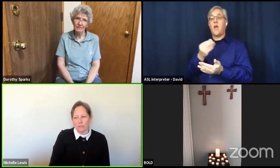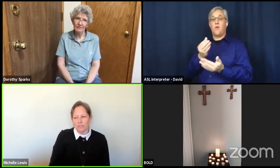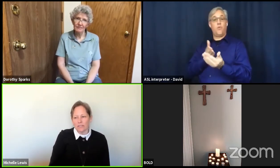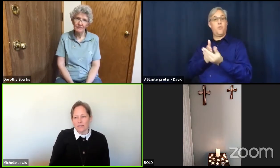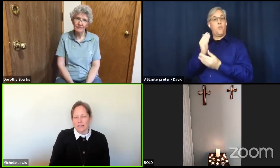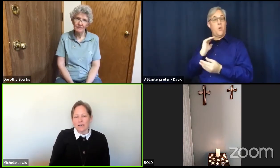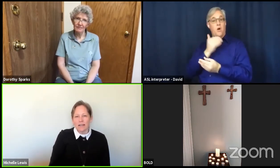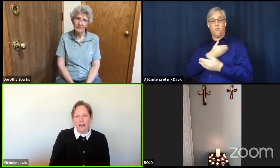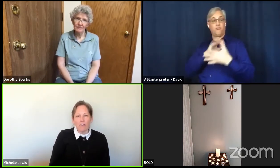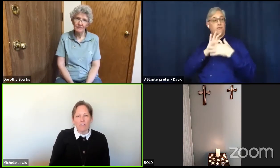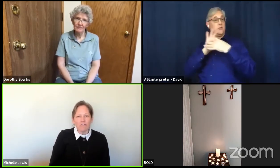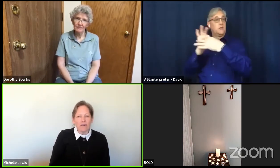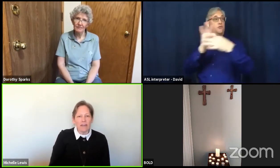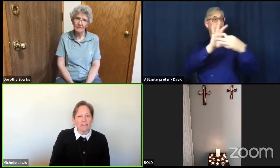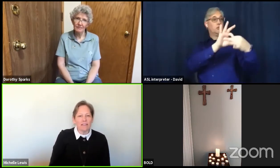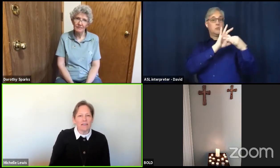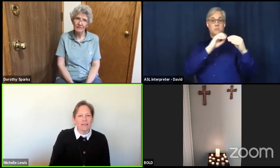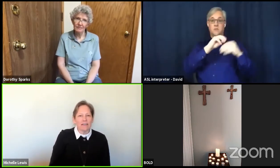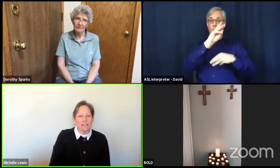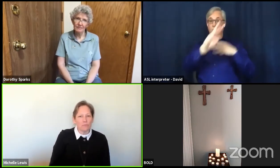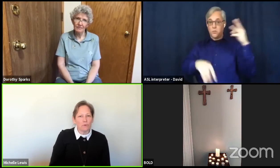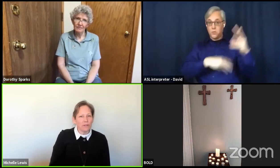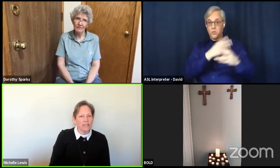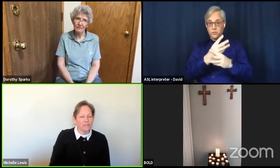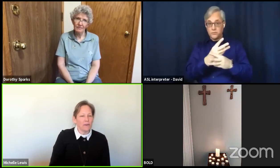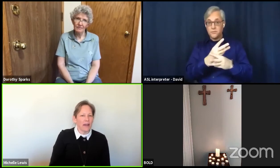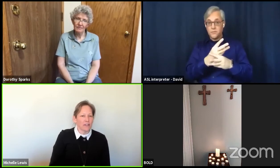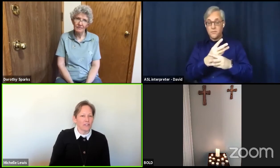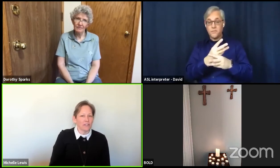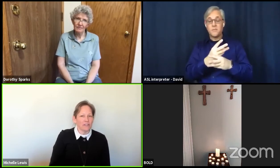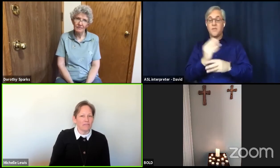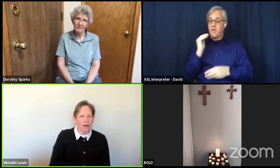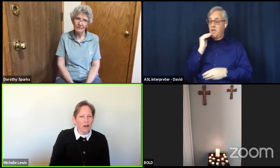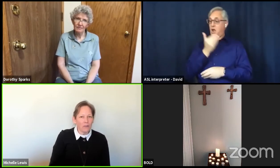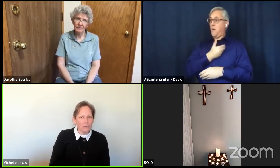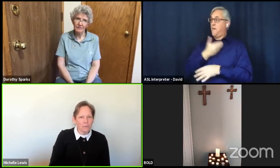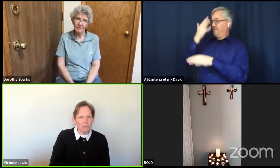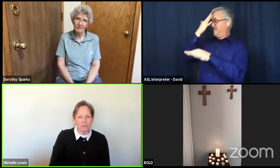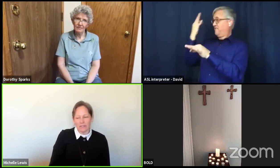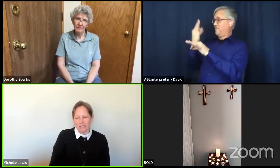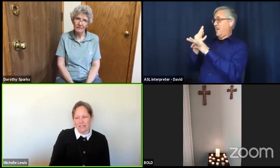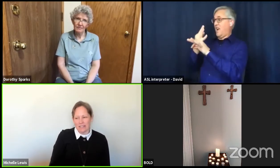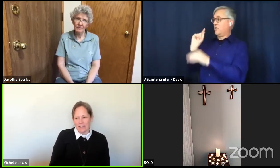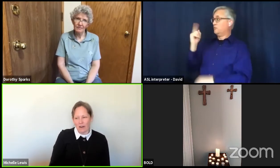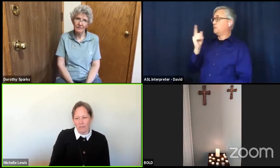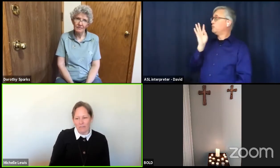our faith is put into action other people can see our faith